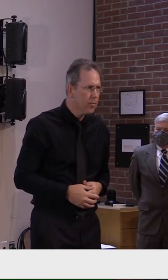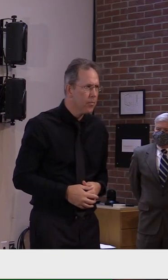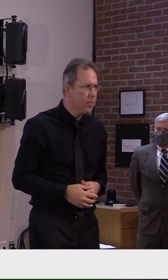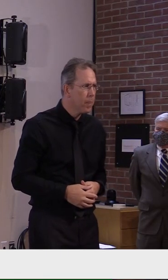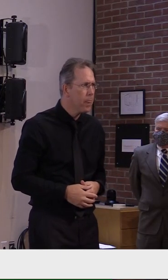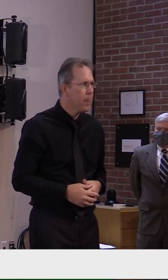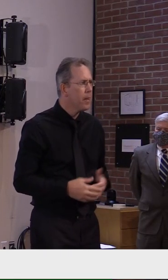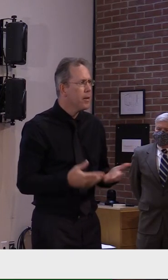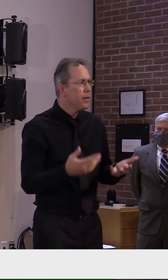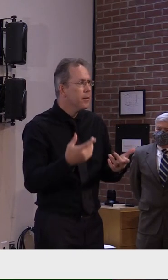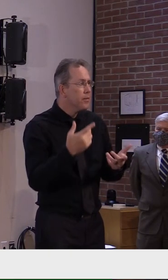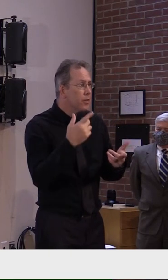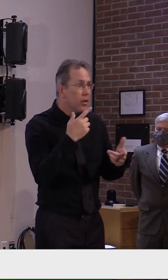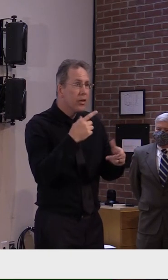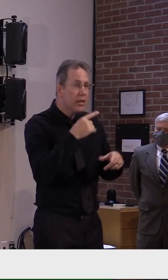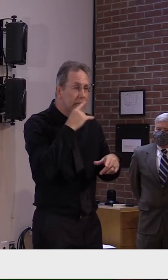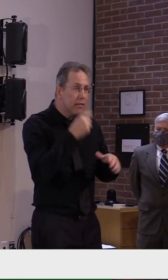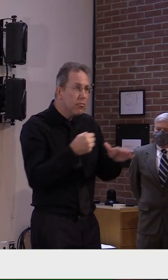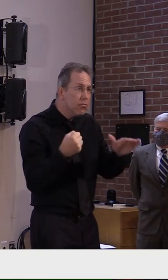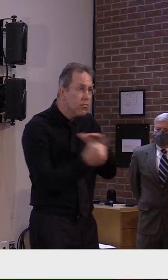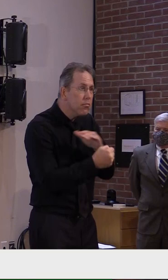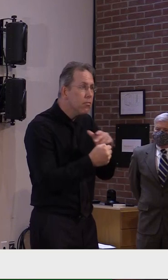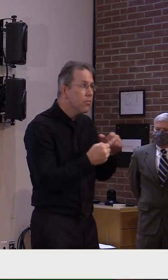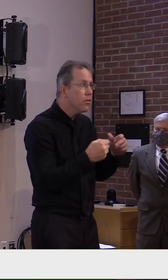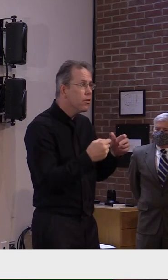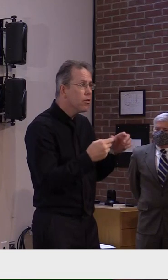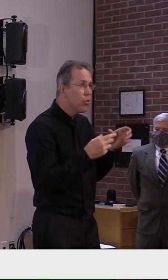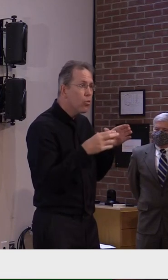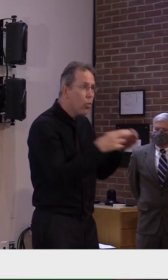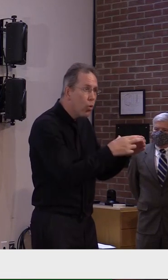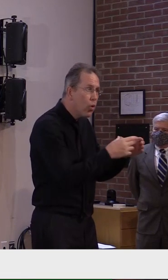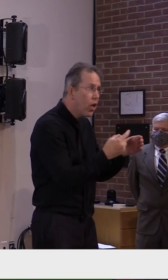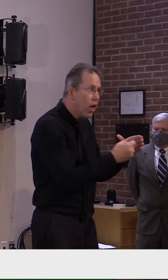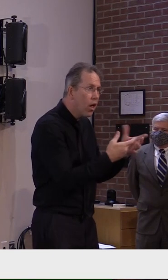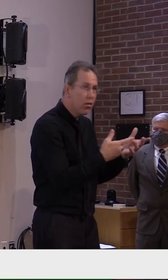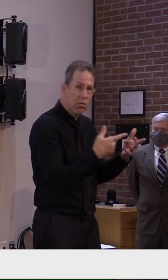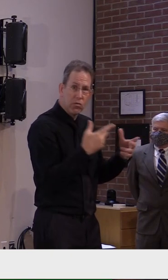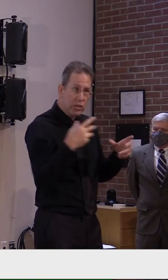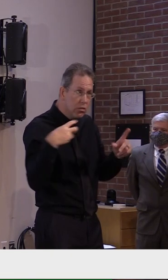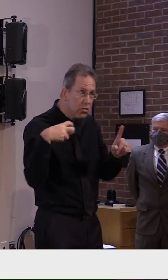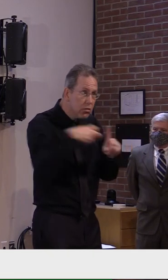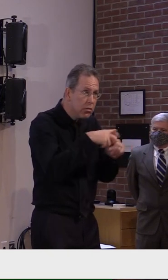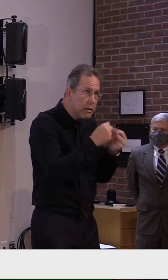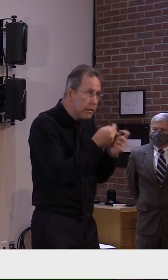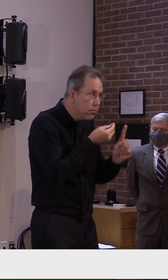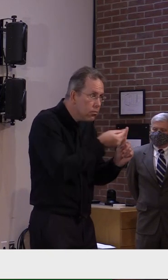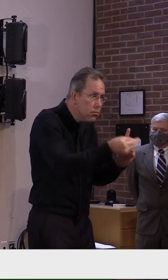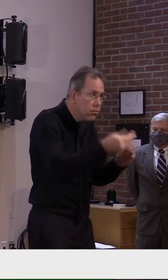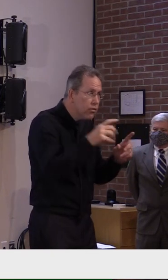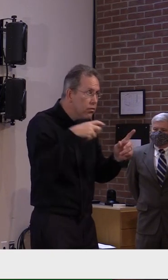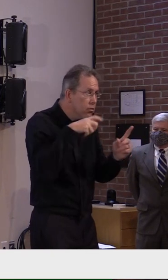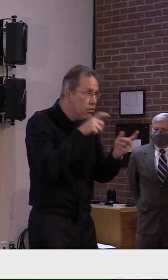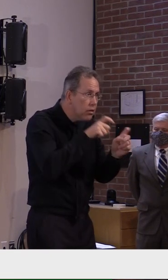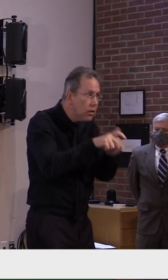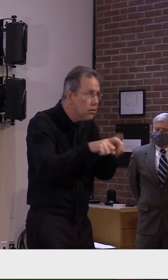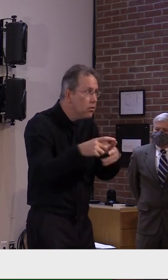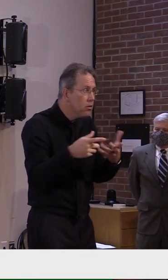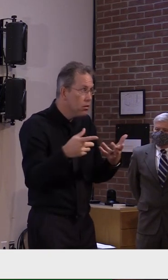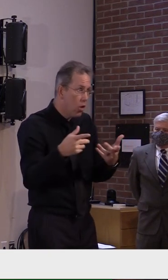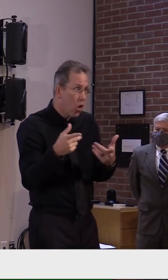in the island here. The options were to wait 14 days or to test at seven days,